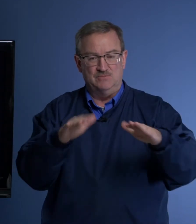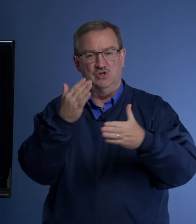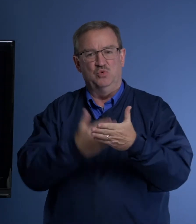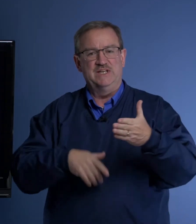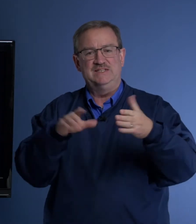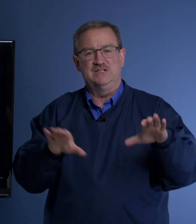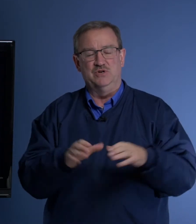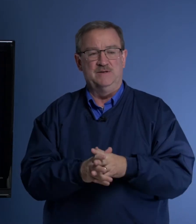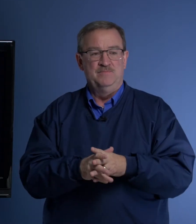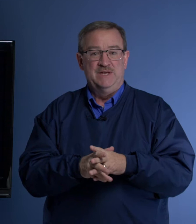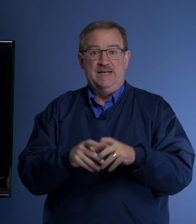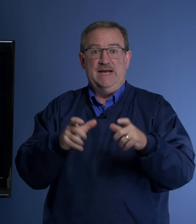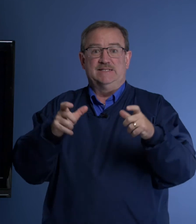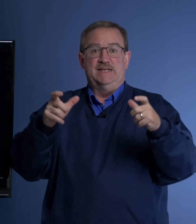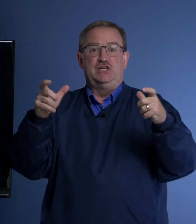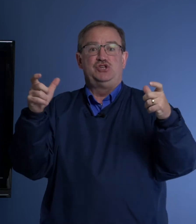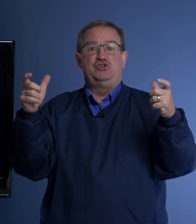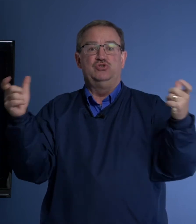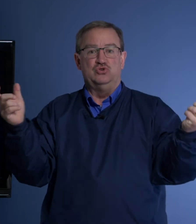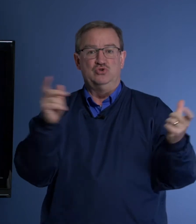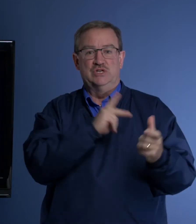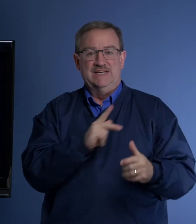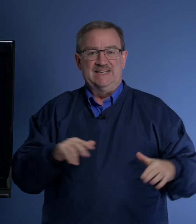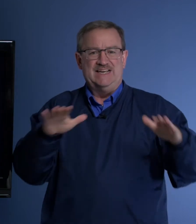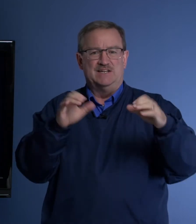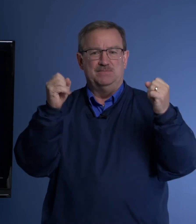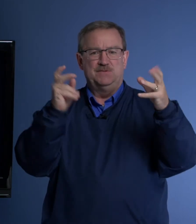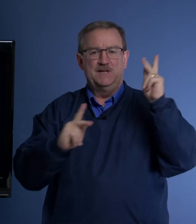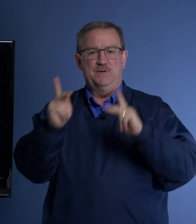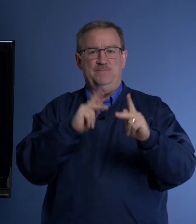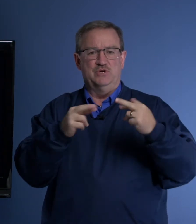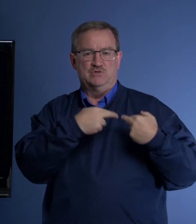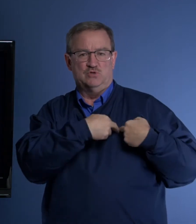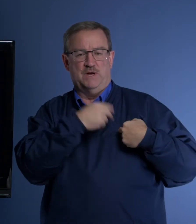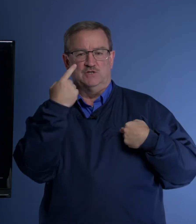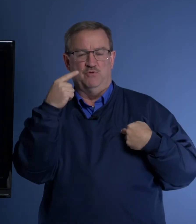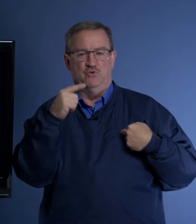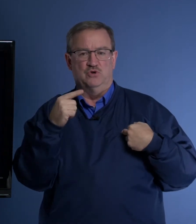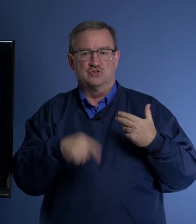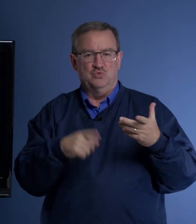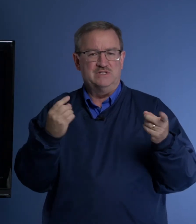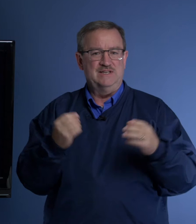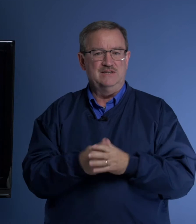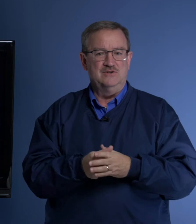So what he's doing, he has a huge kingdom. Many, many people he's responsible for. So what did he do?